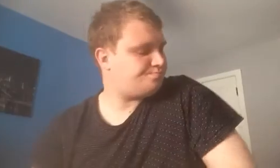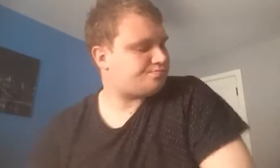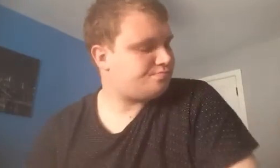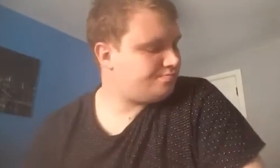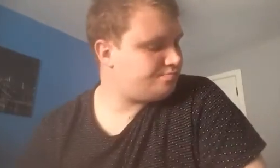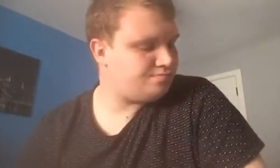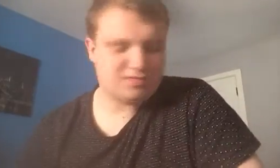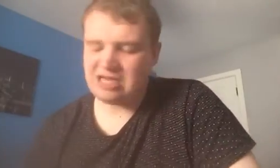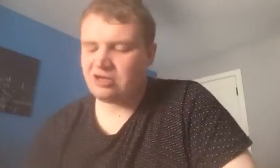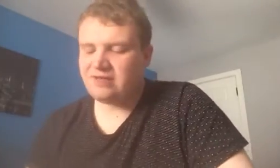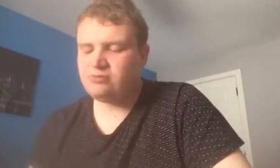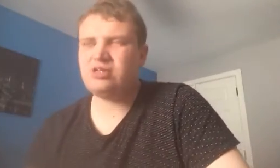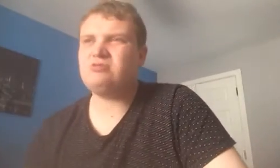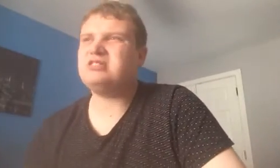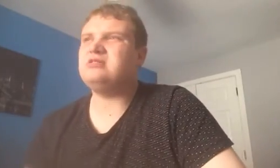Now, how do I feel about that one?